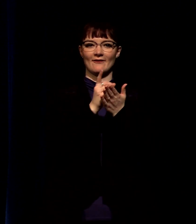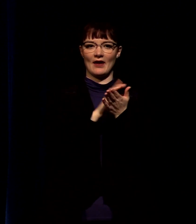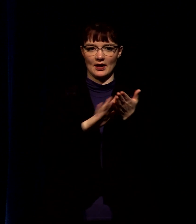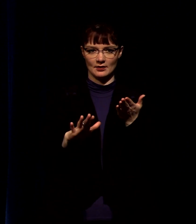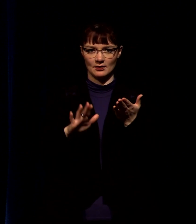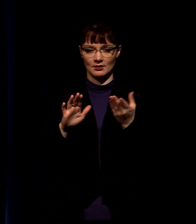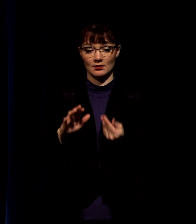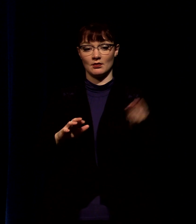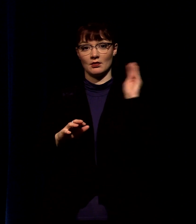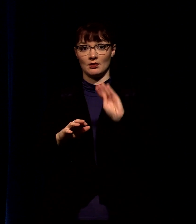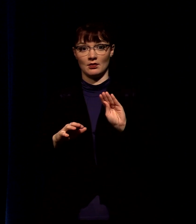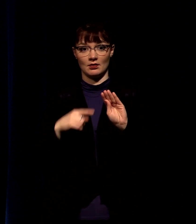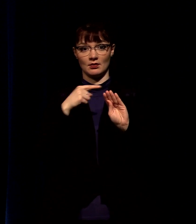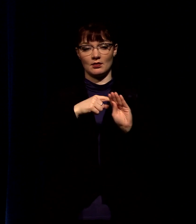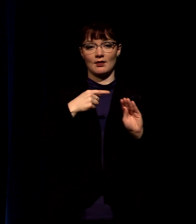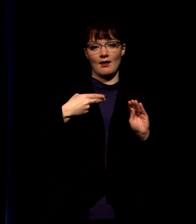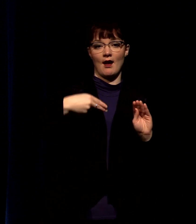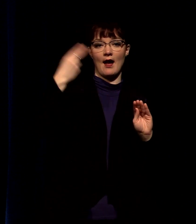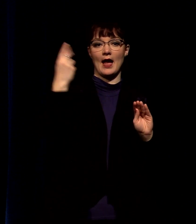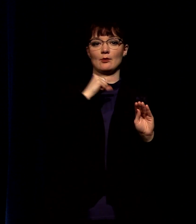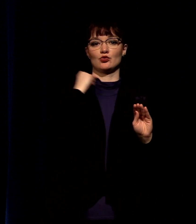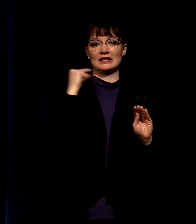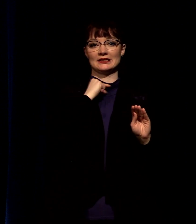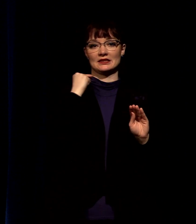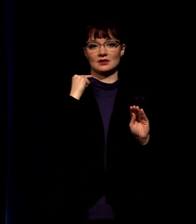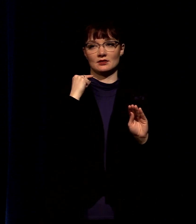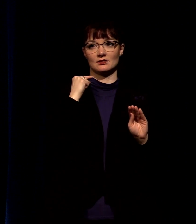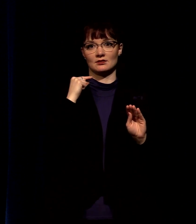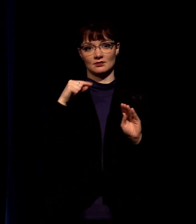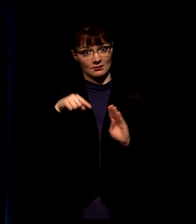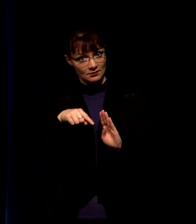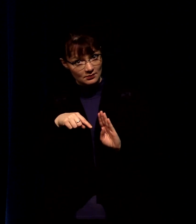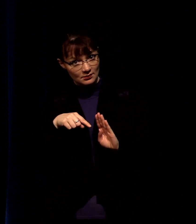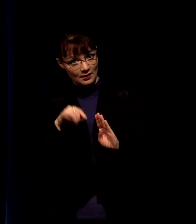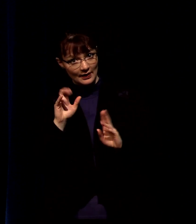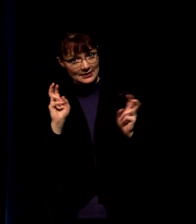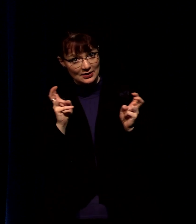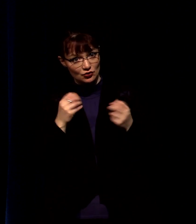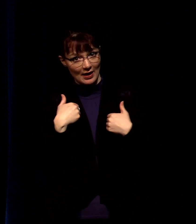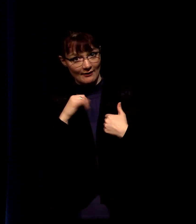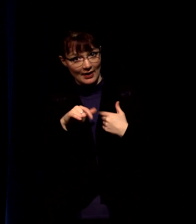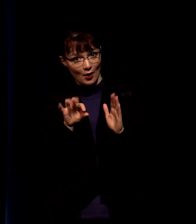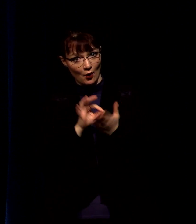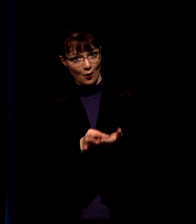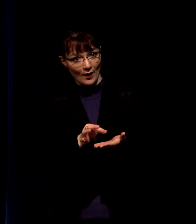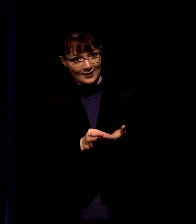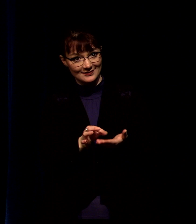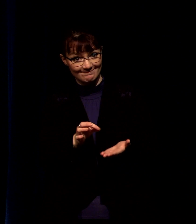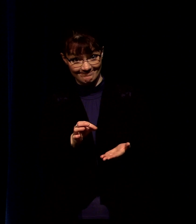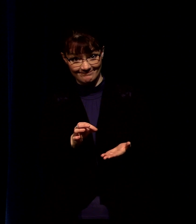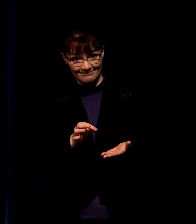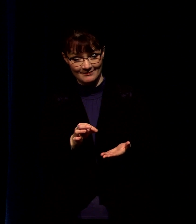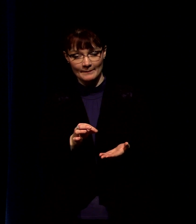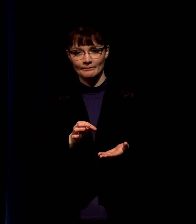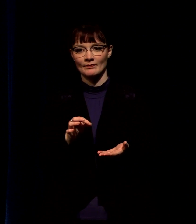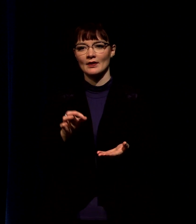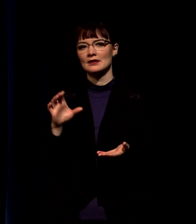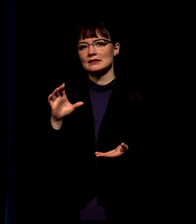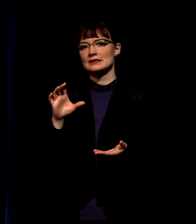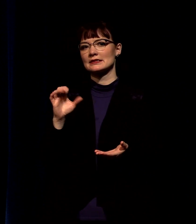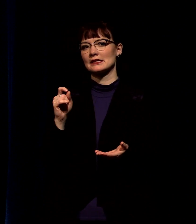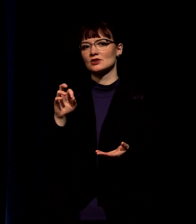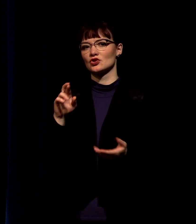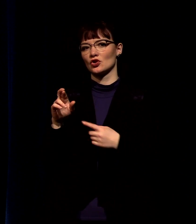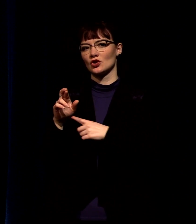side it reads high priest do you see why it's an issue to have this coin here's the other thing caesar